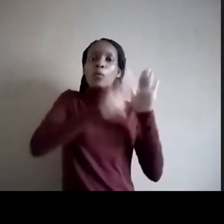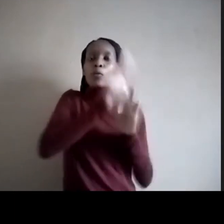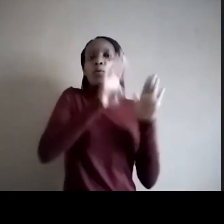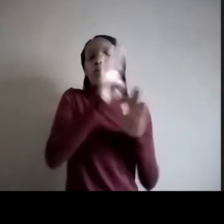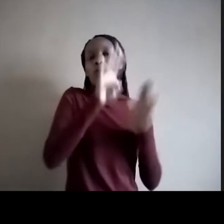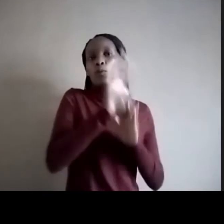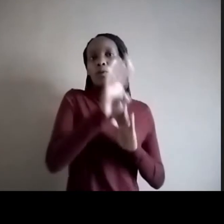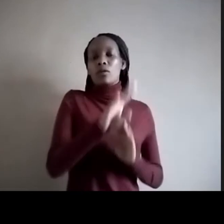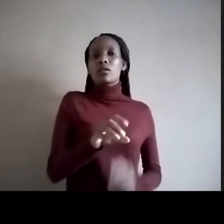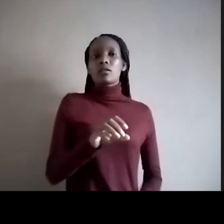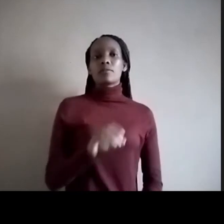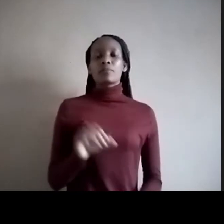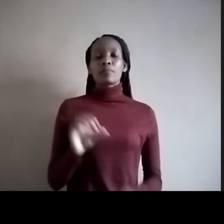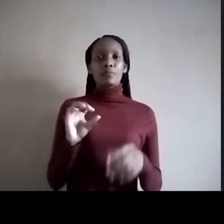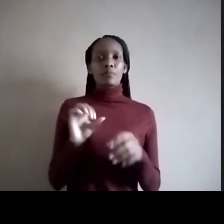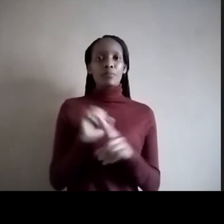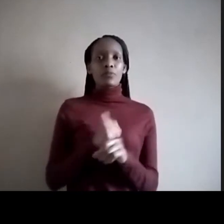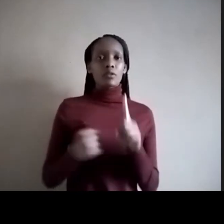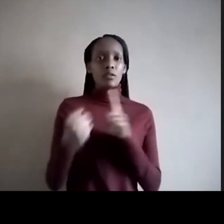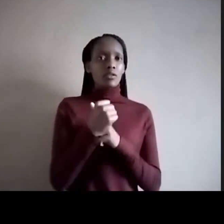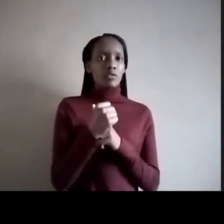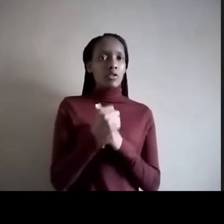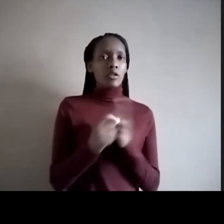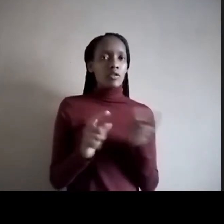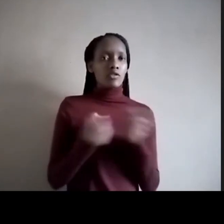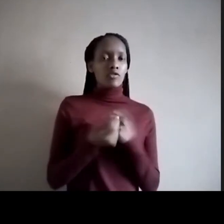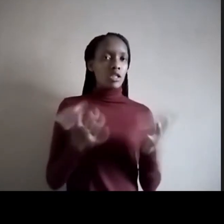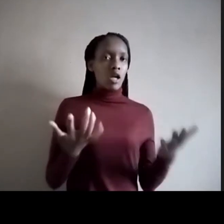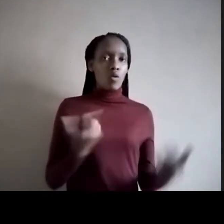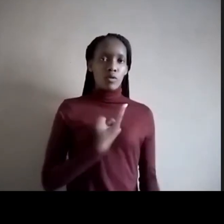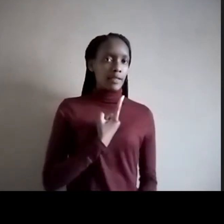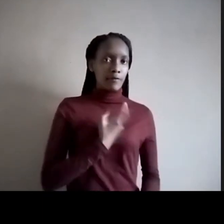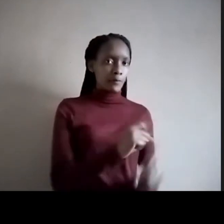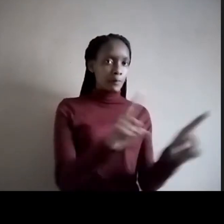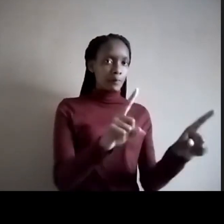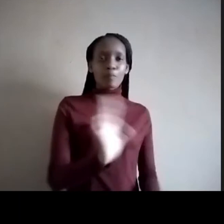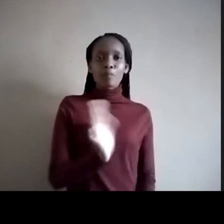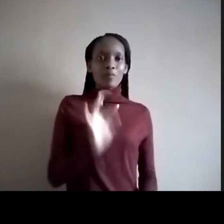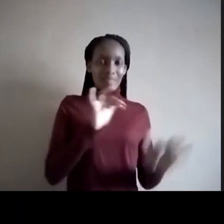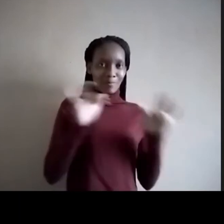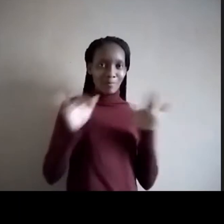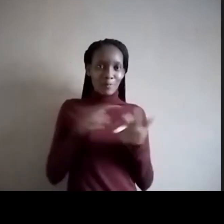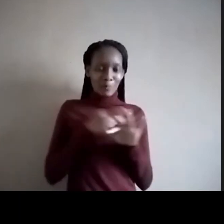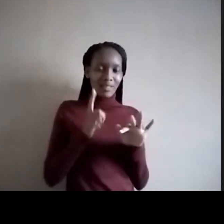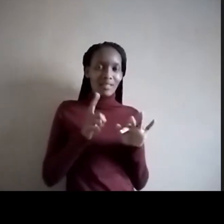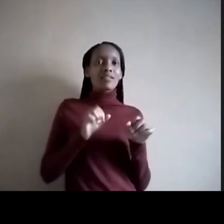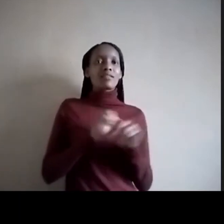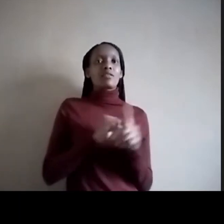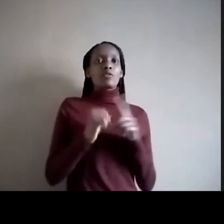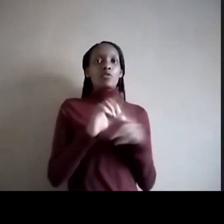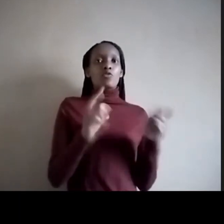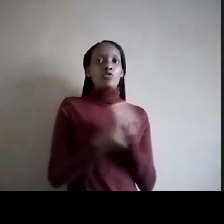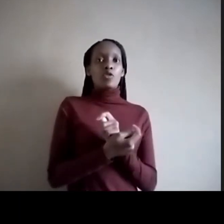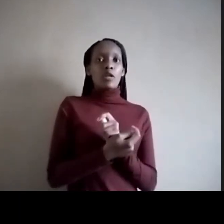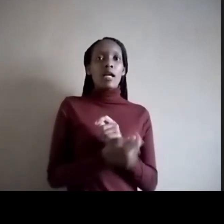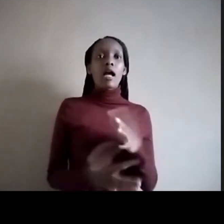society, societies do not change on their own, it's people that change society, number one, by wanting to be